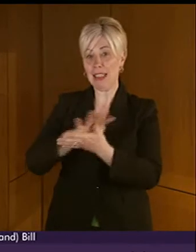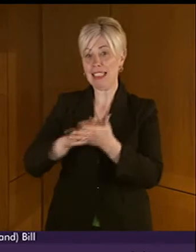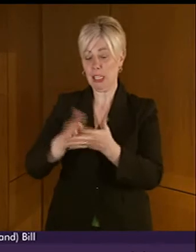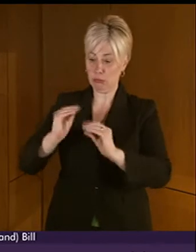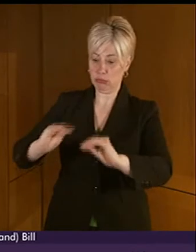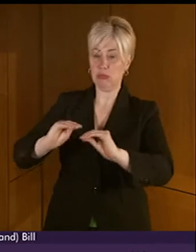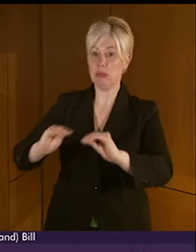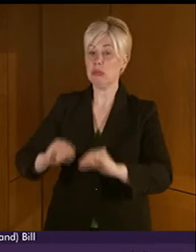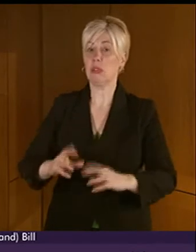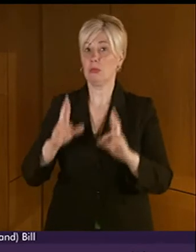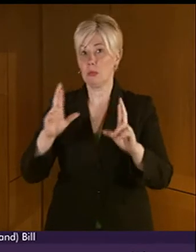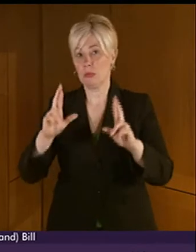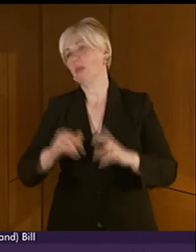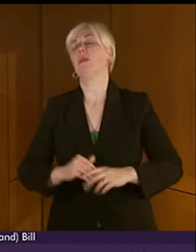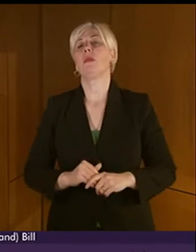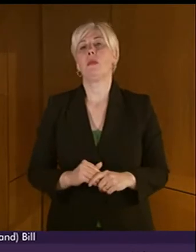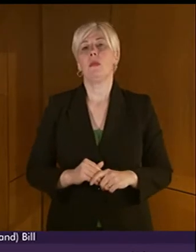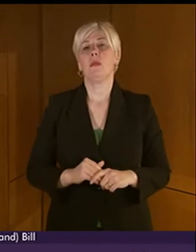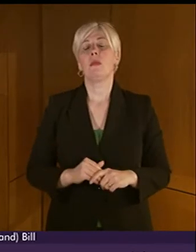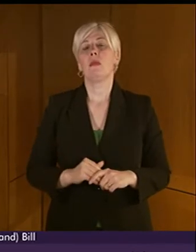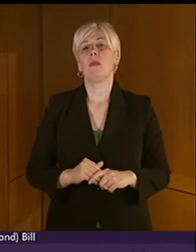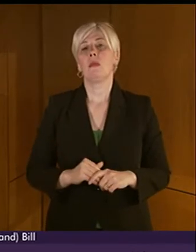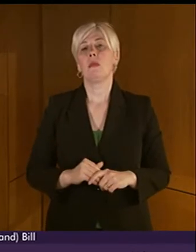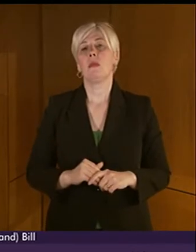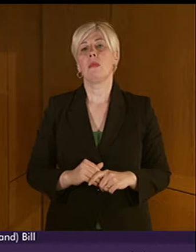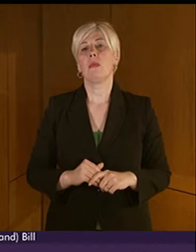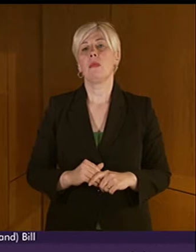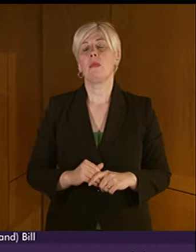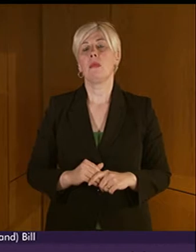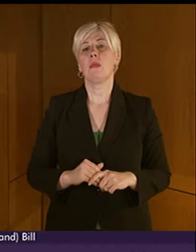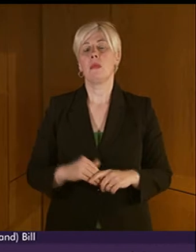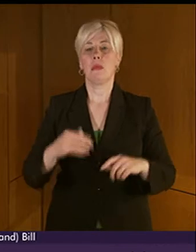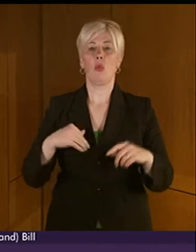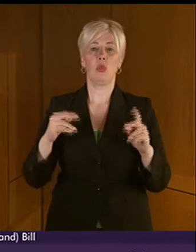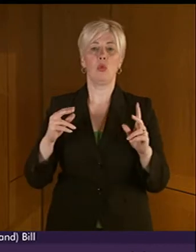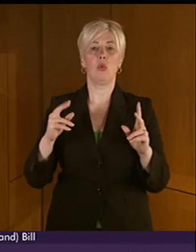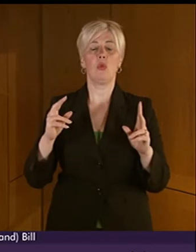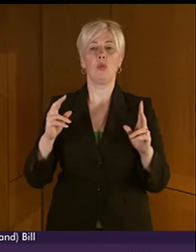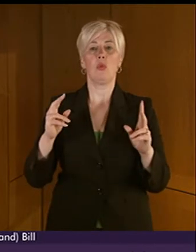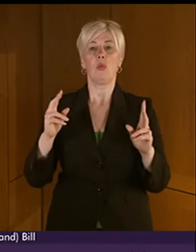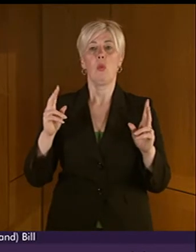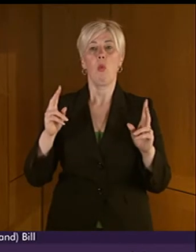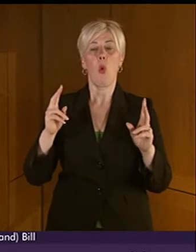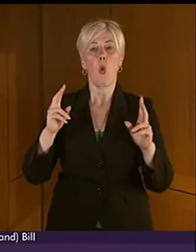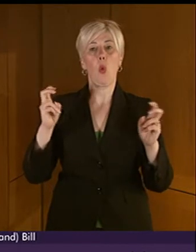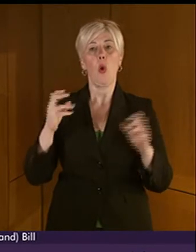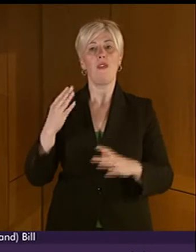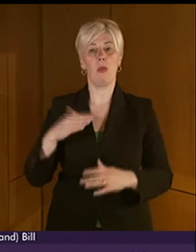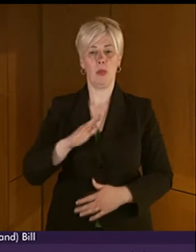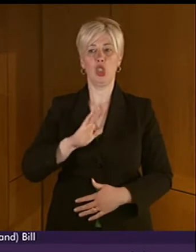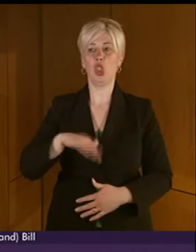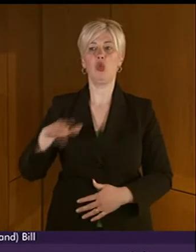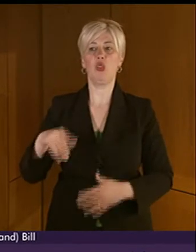I would like to quote a response from Children in Scotland